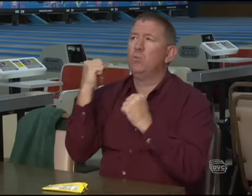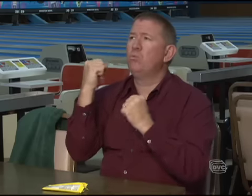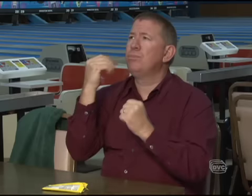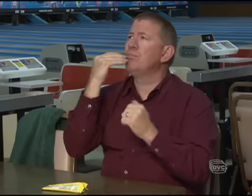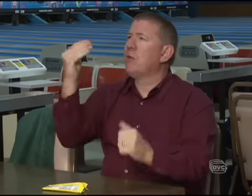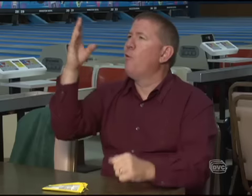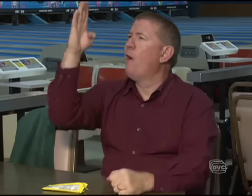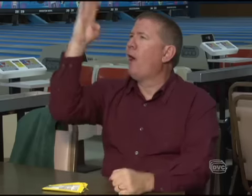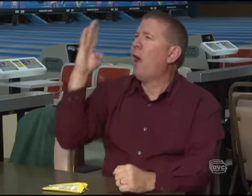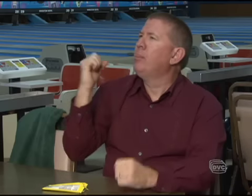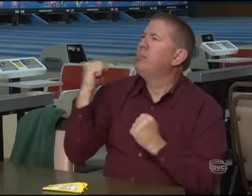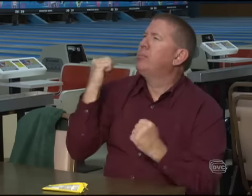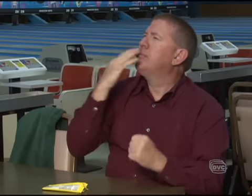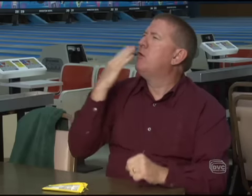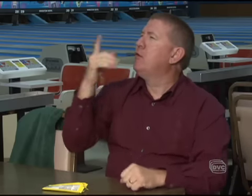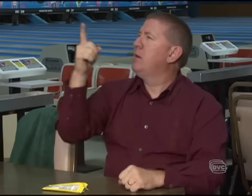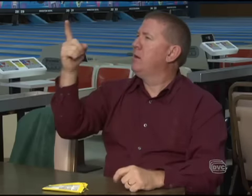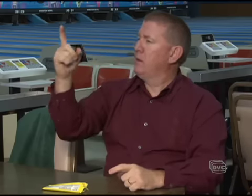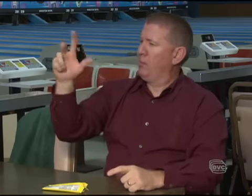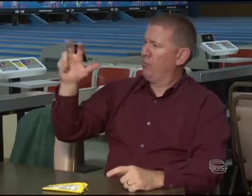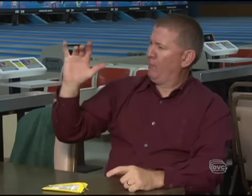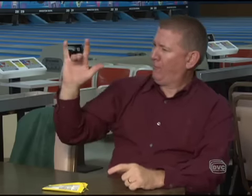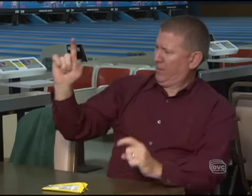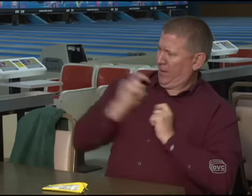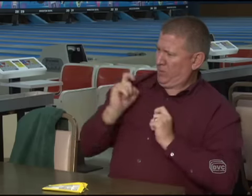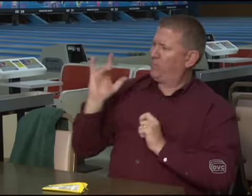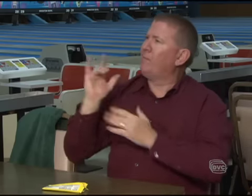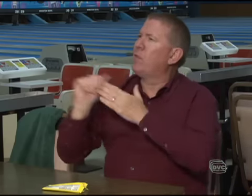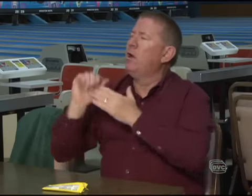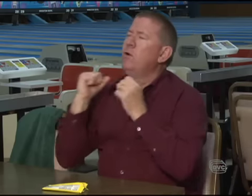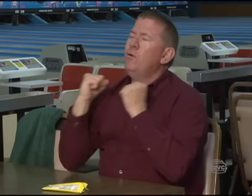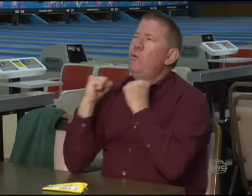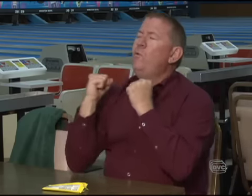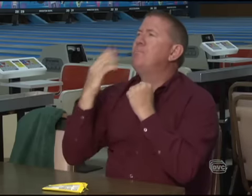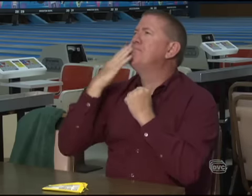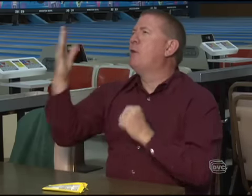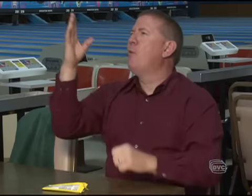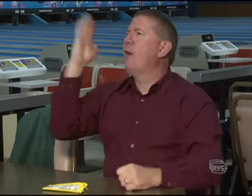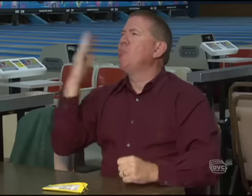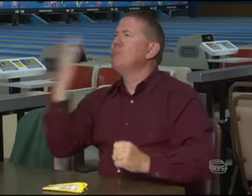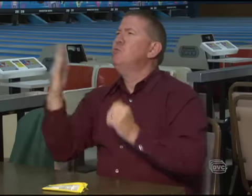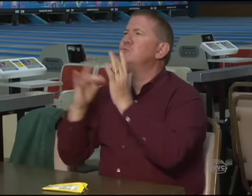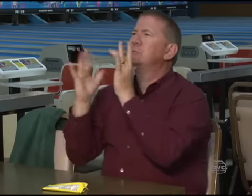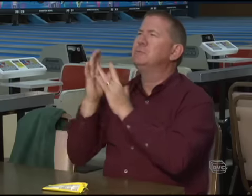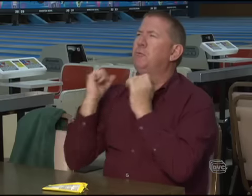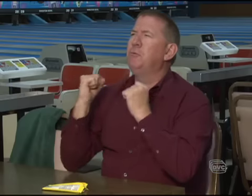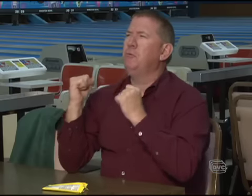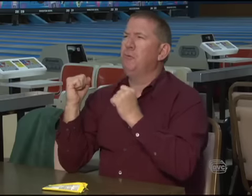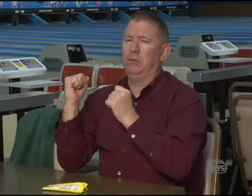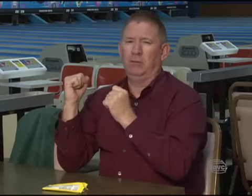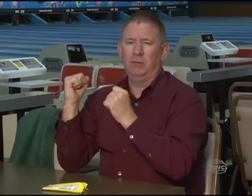God, thank you so much. I was supposed to pay $350 and I only had to pay $50? Praise Jesus. Thank you. Amen.